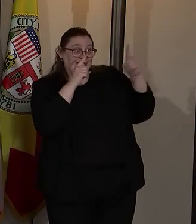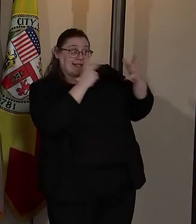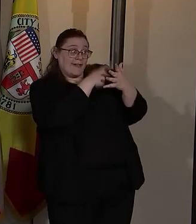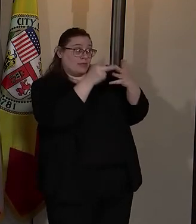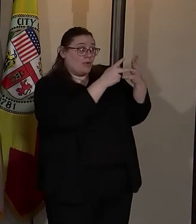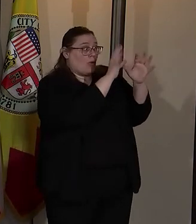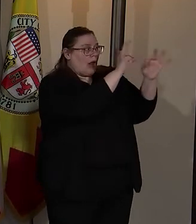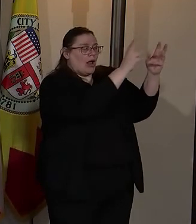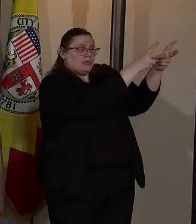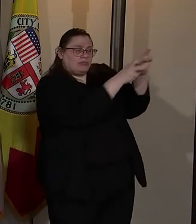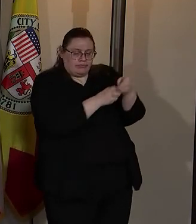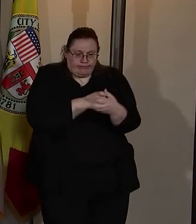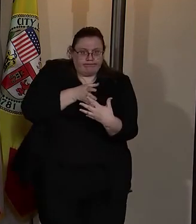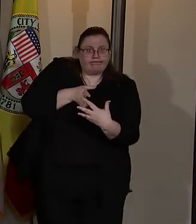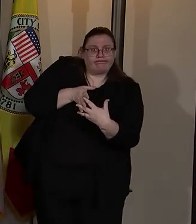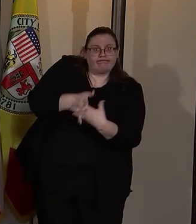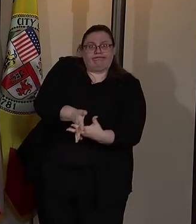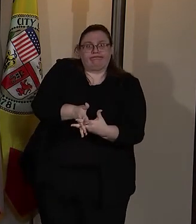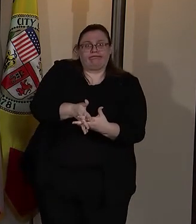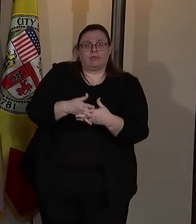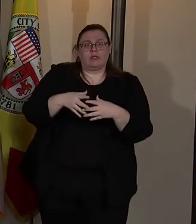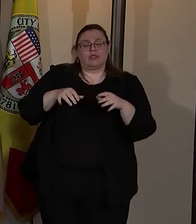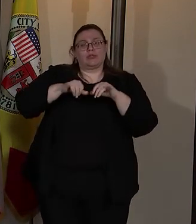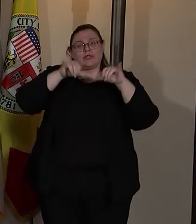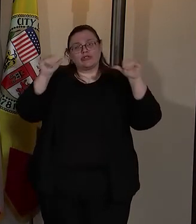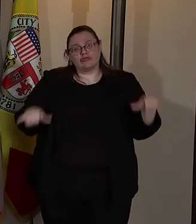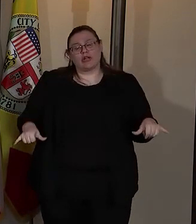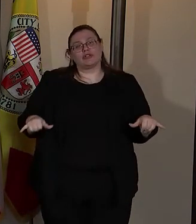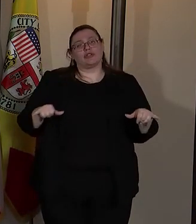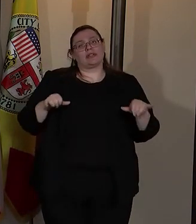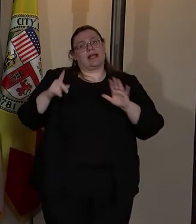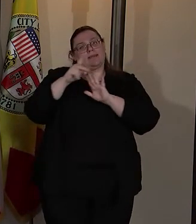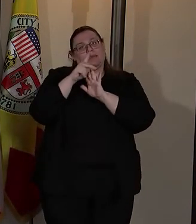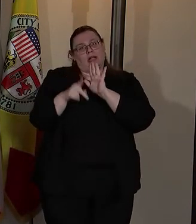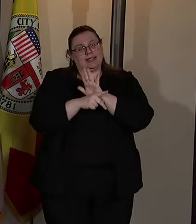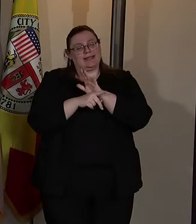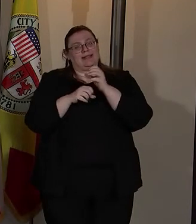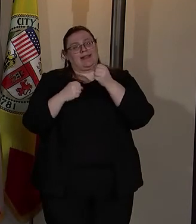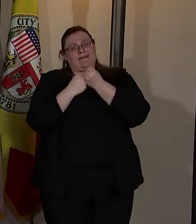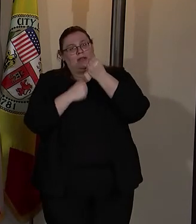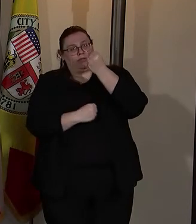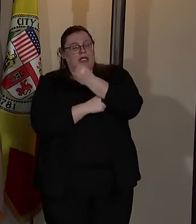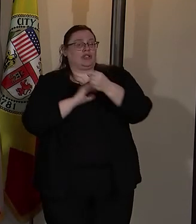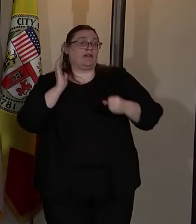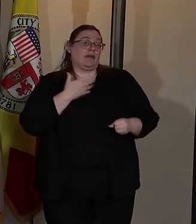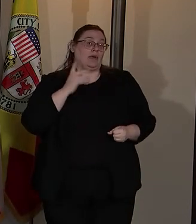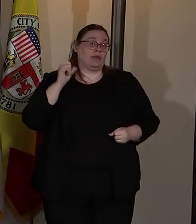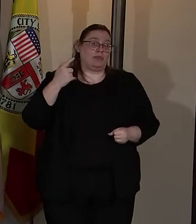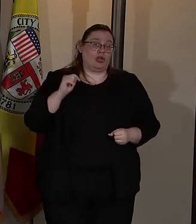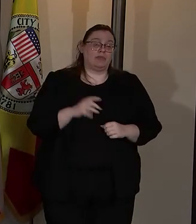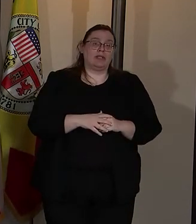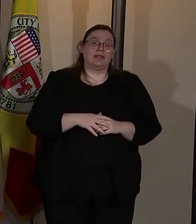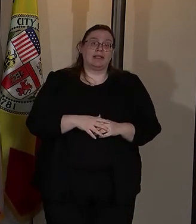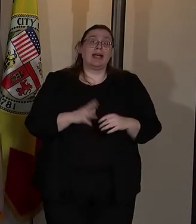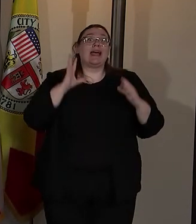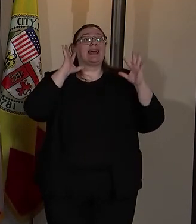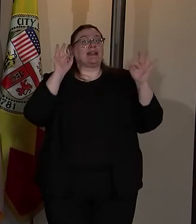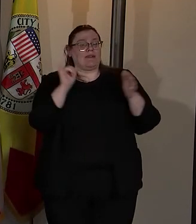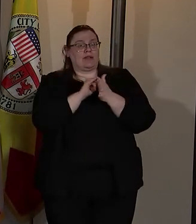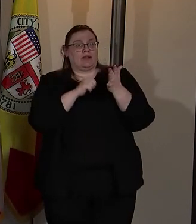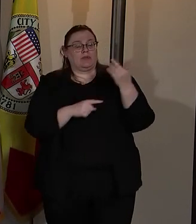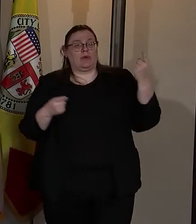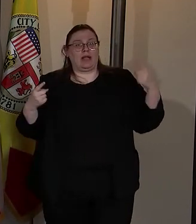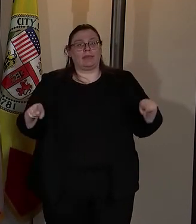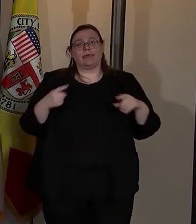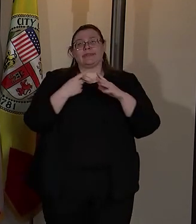programs into the very structures and the overall policies and foundations of our departments. Certainly, this was what happened when we started